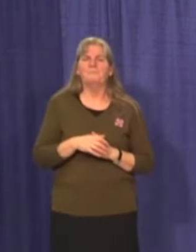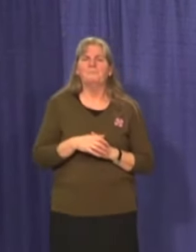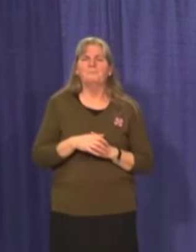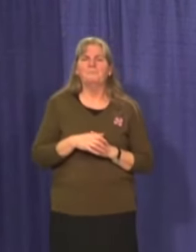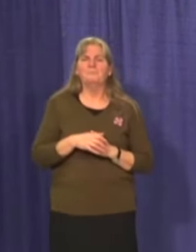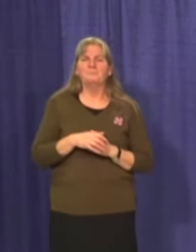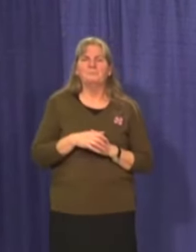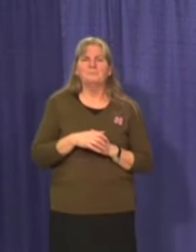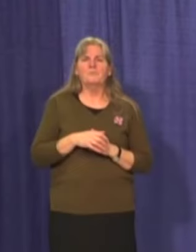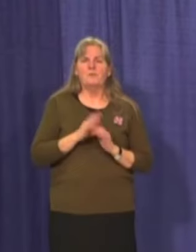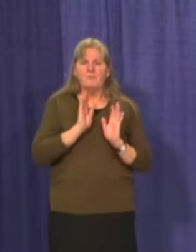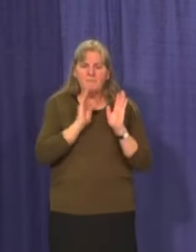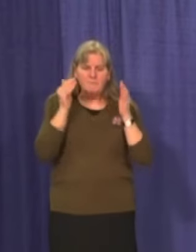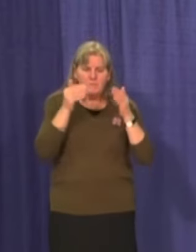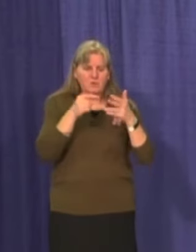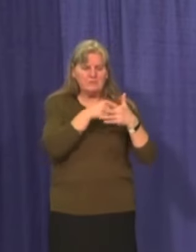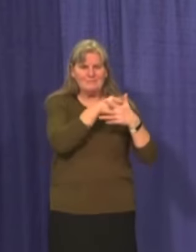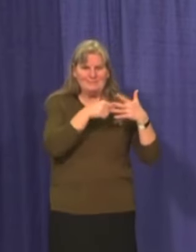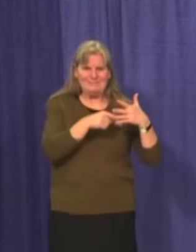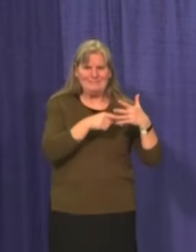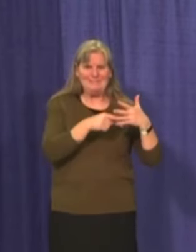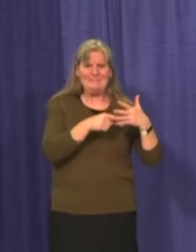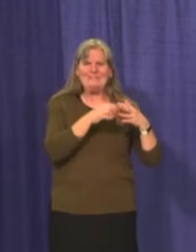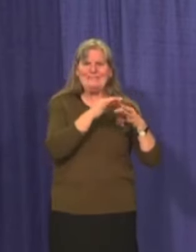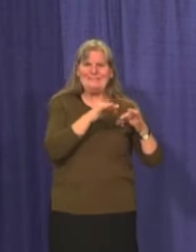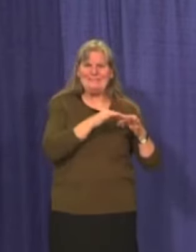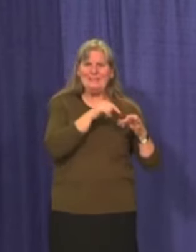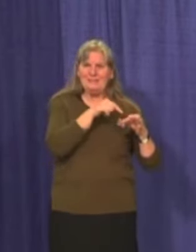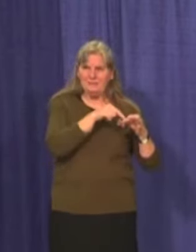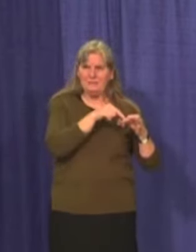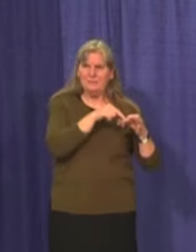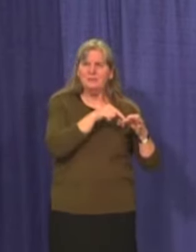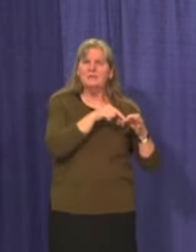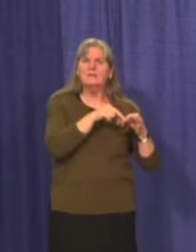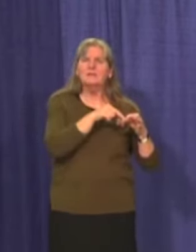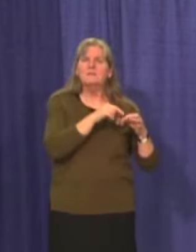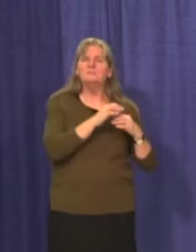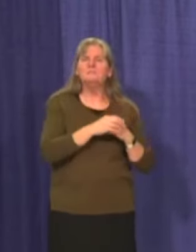focusing on those groups, the groups that I outlined in my notes.